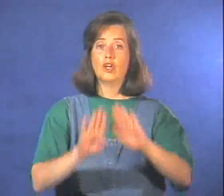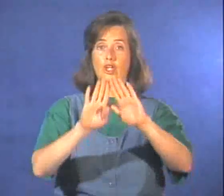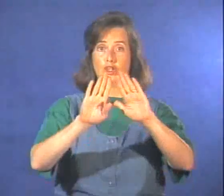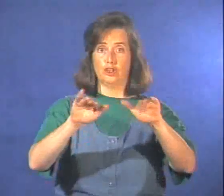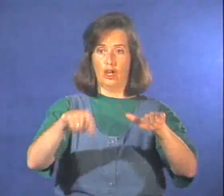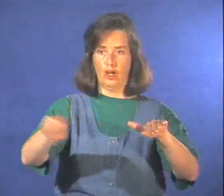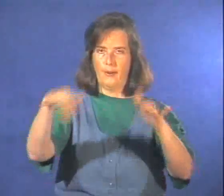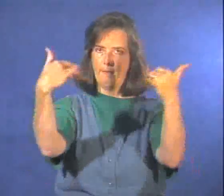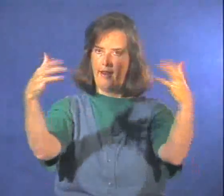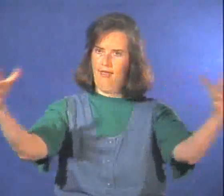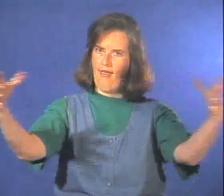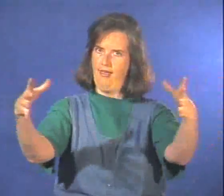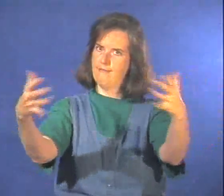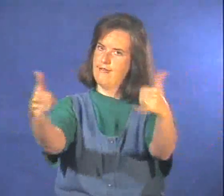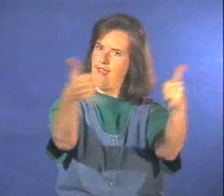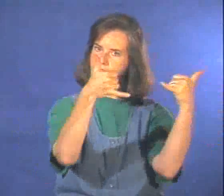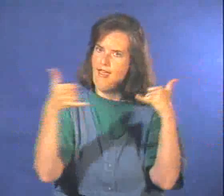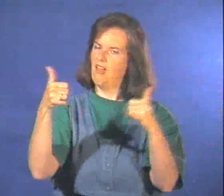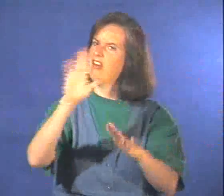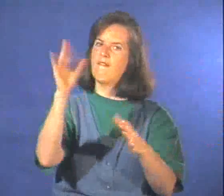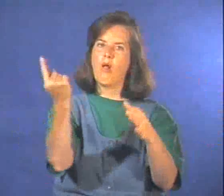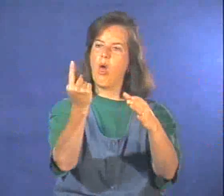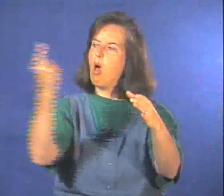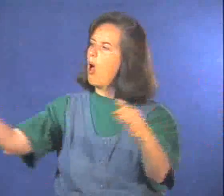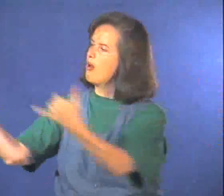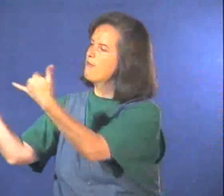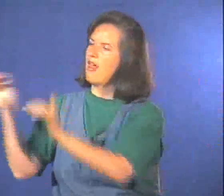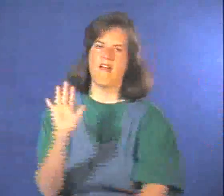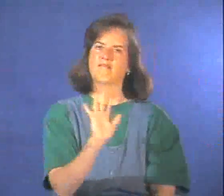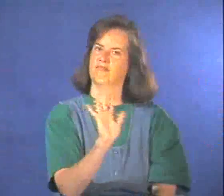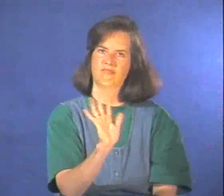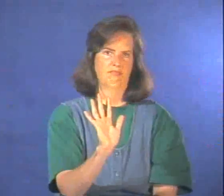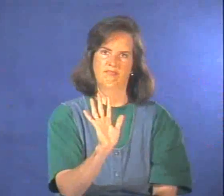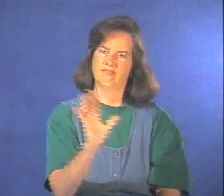The children always play together in a group, never alone.